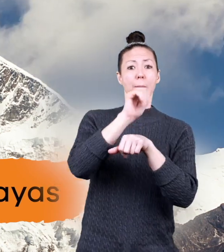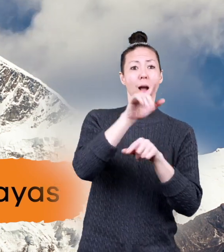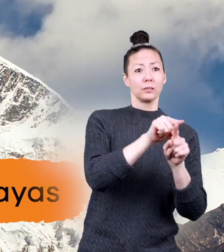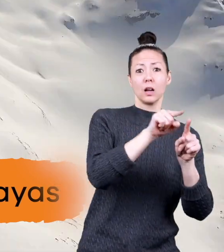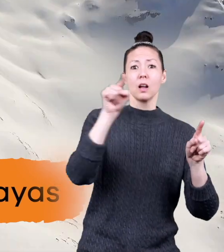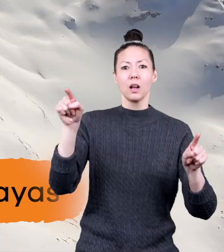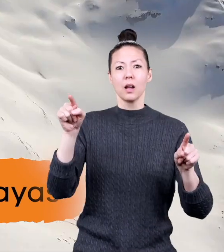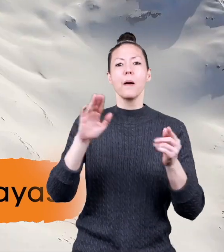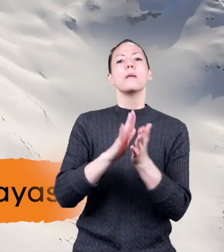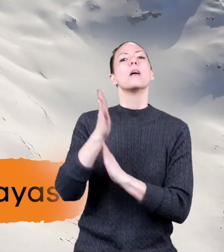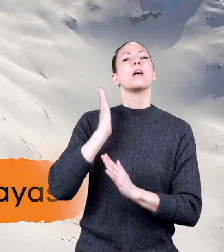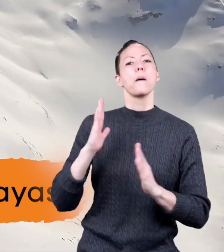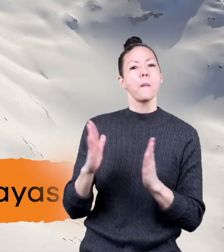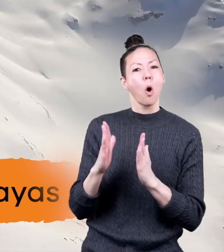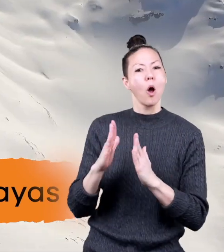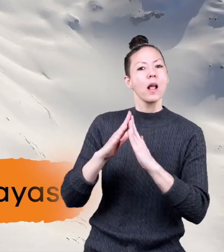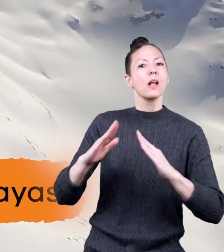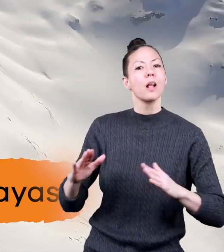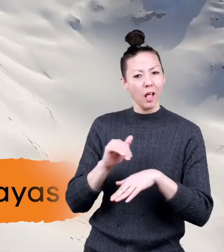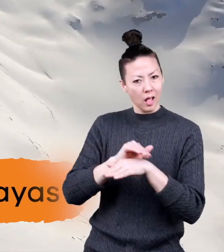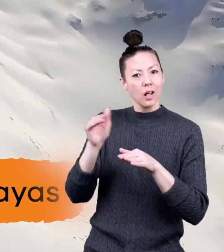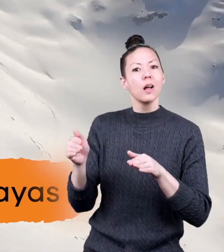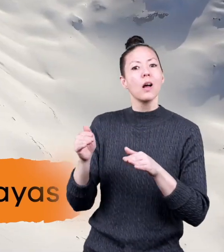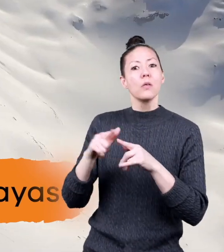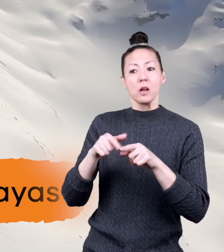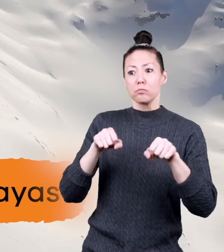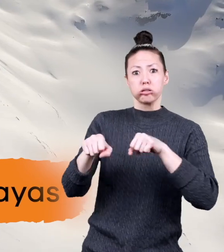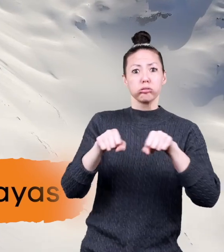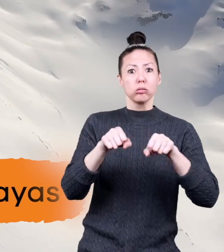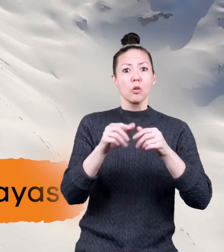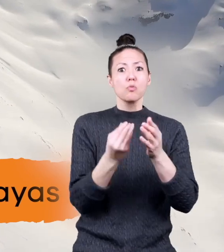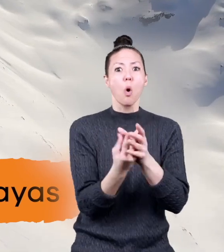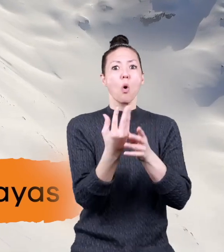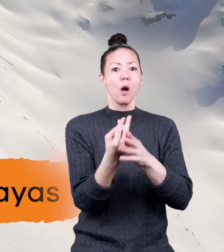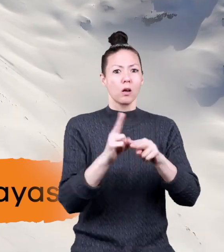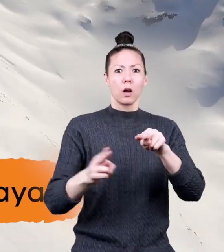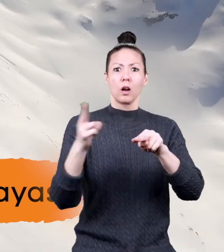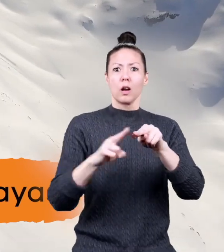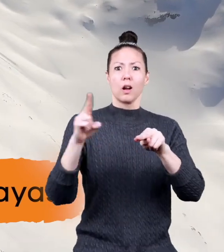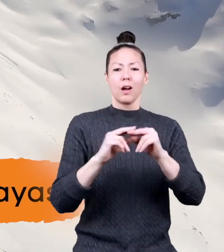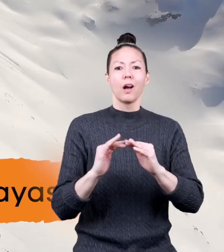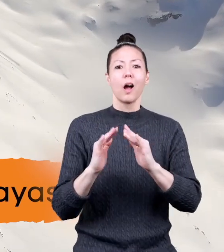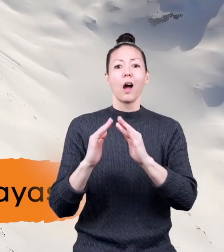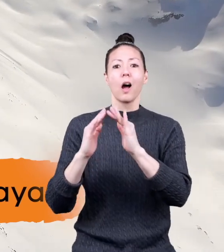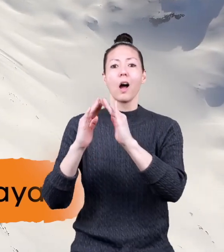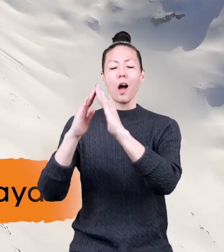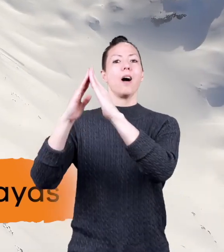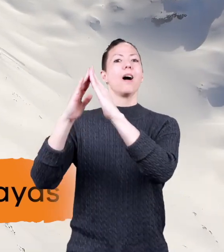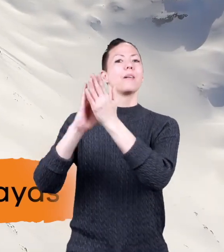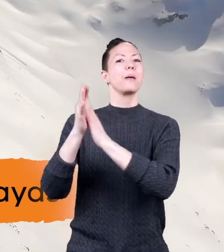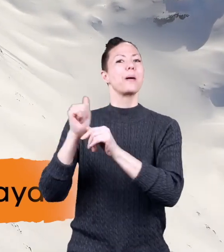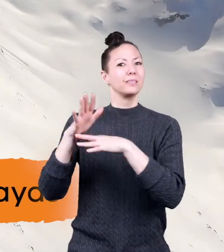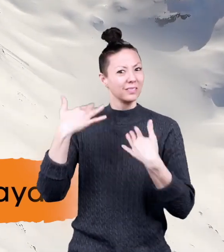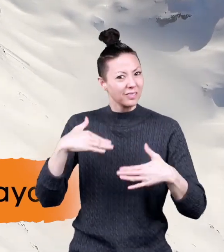used to be tiny hills, which have grown huge because of faulting. Isn't that amazing?